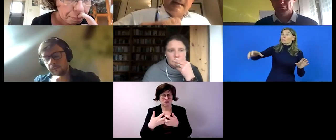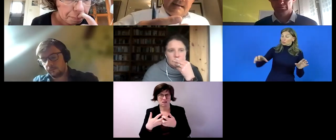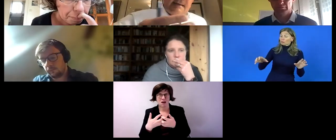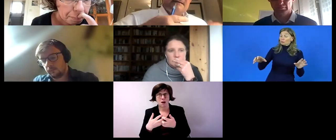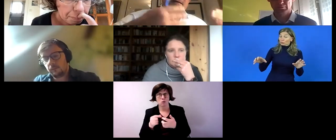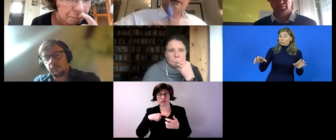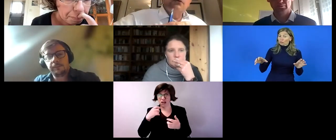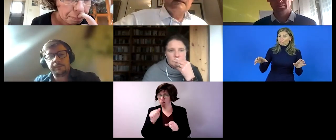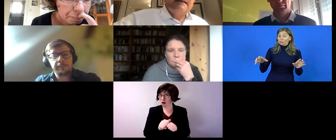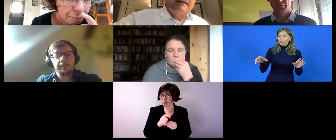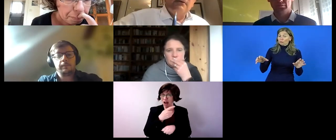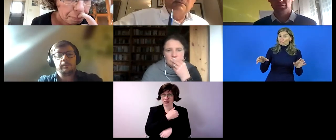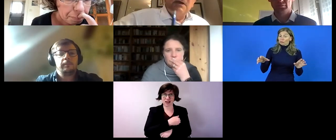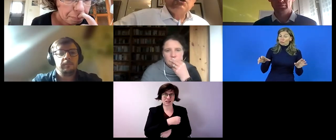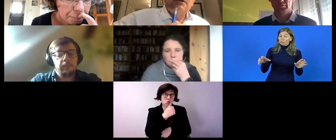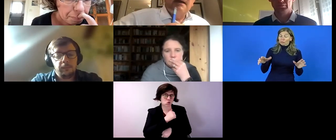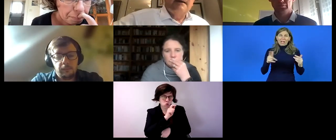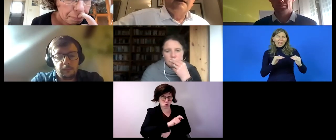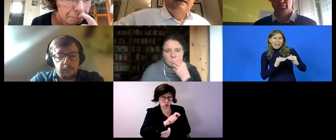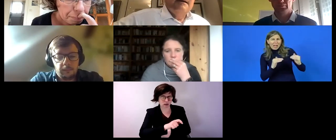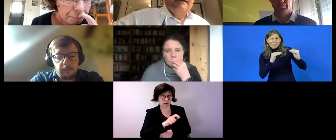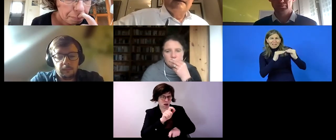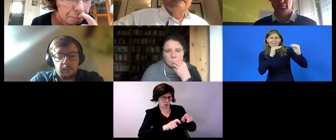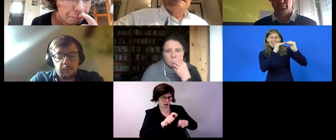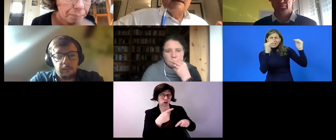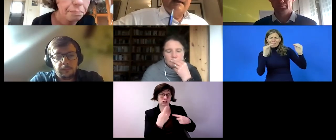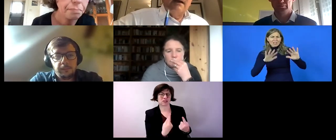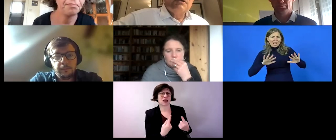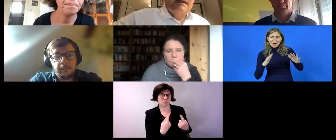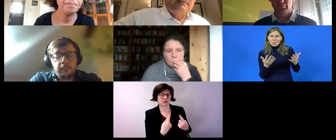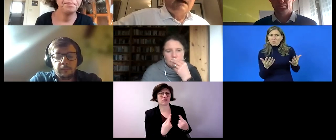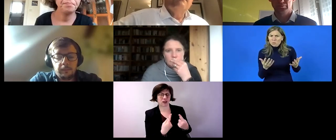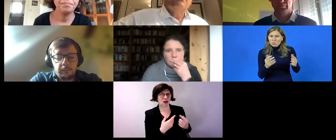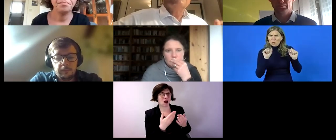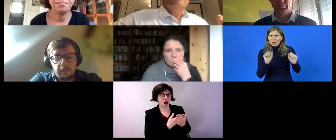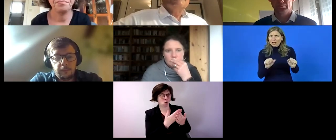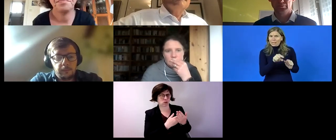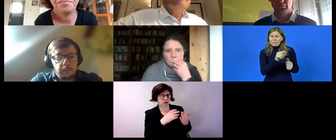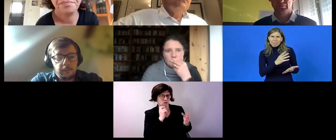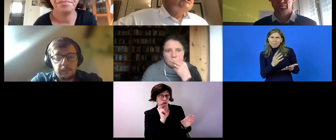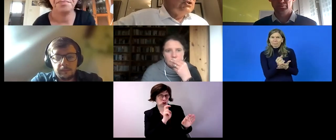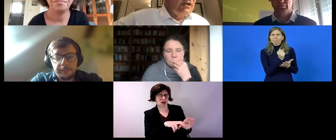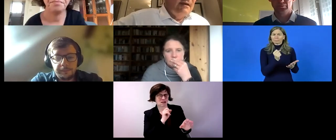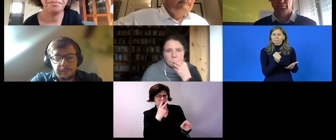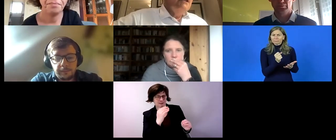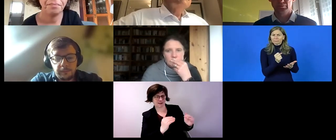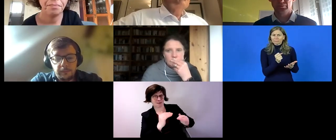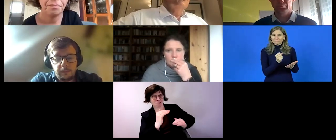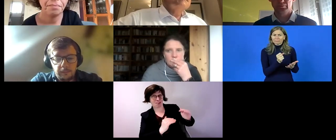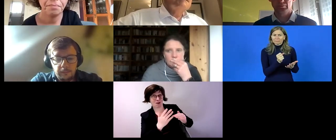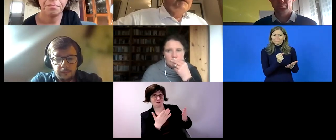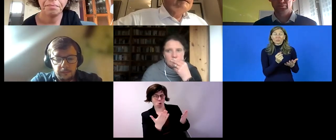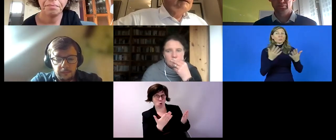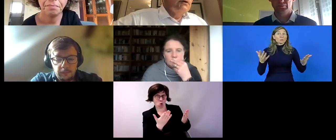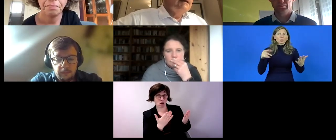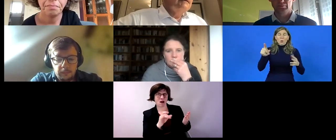could use these different levels of qualifications so i do think that the thinking of the young people or